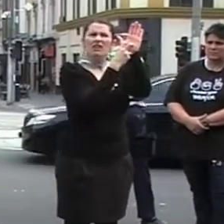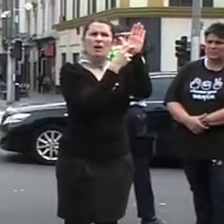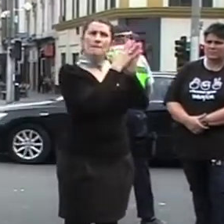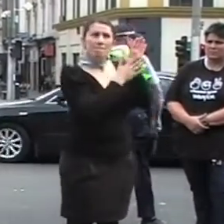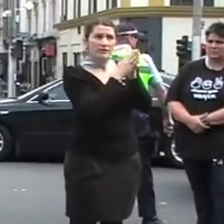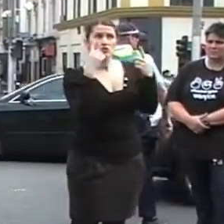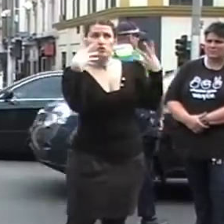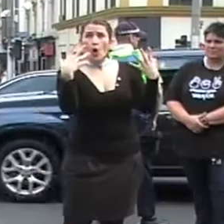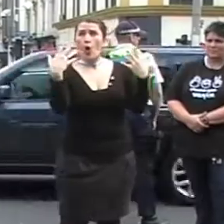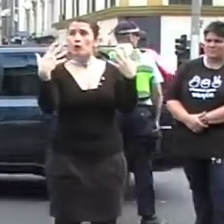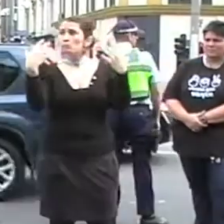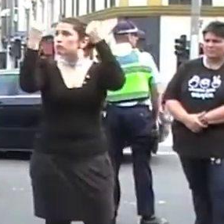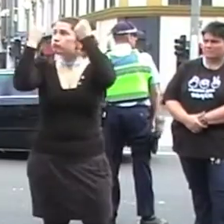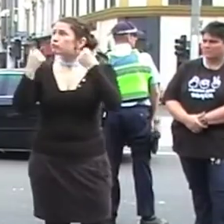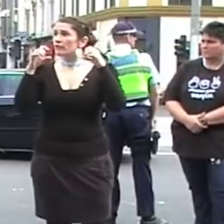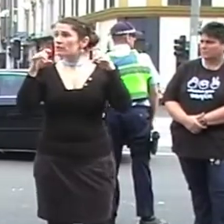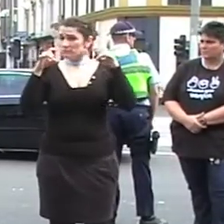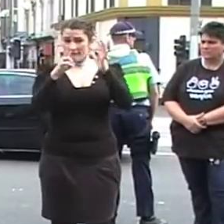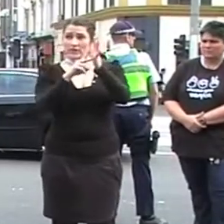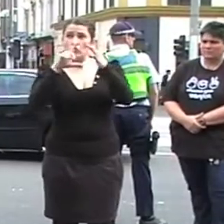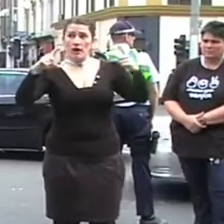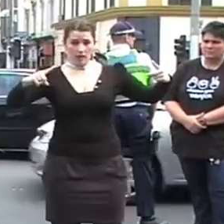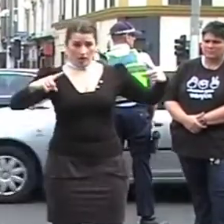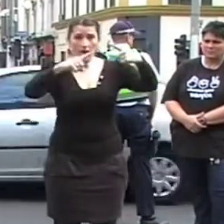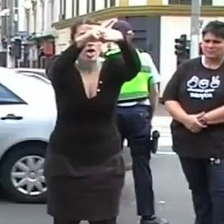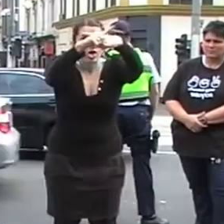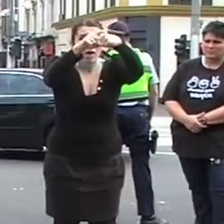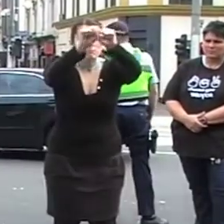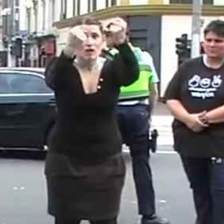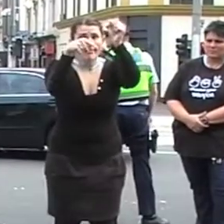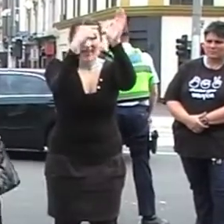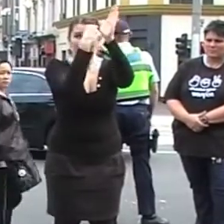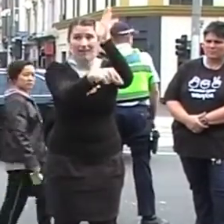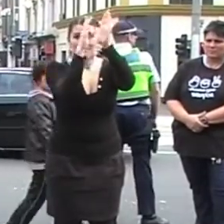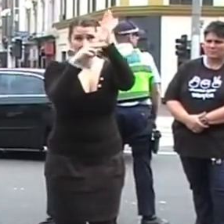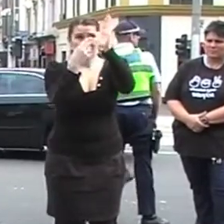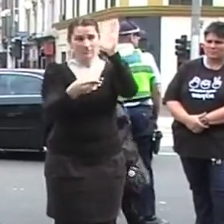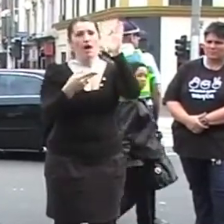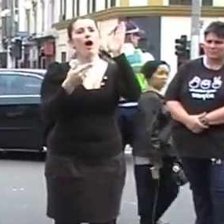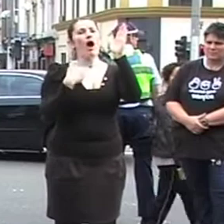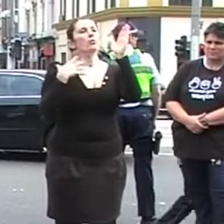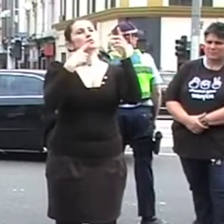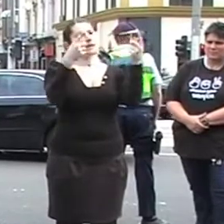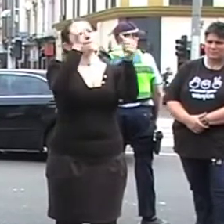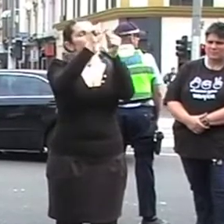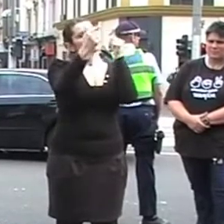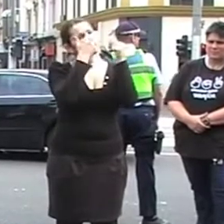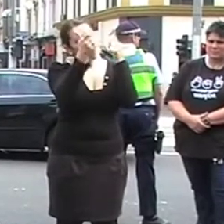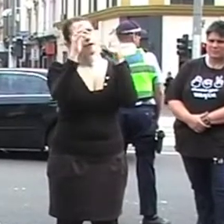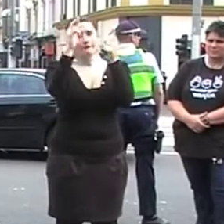of the Convention by cutting this course. I wish you all the best in your campaign to have the cuts reversed. Kia kaha,